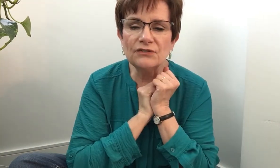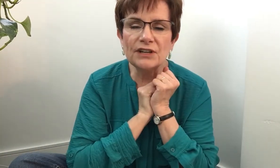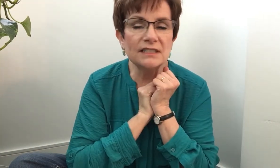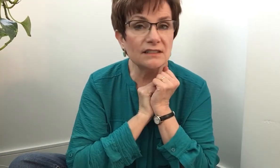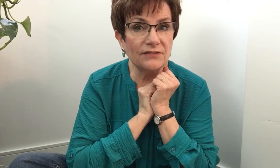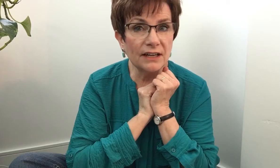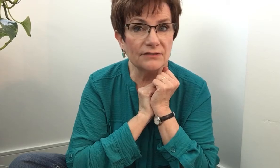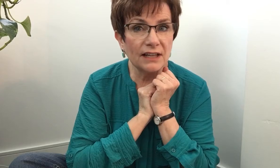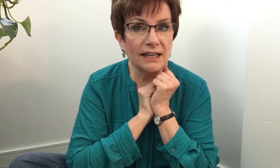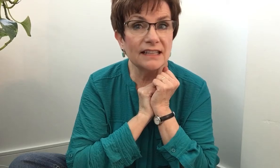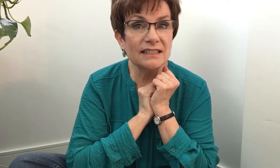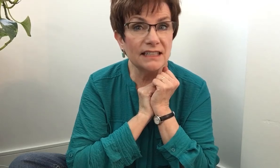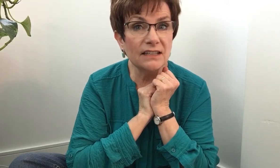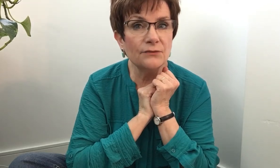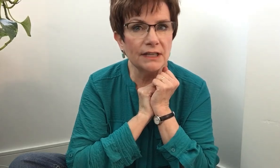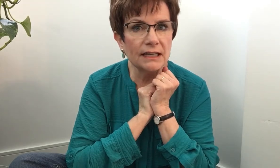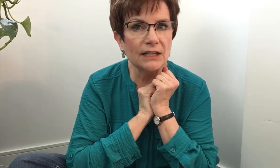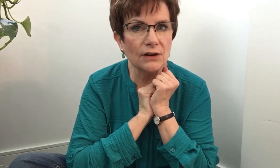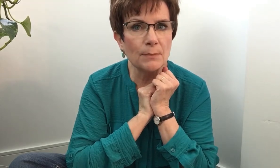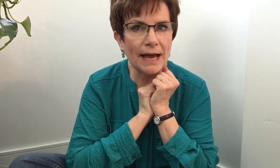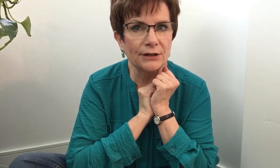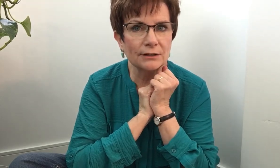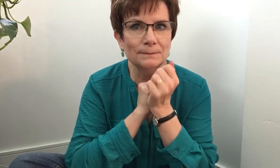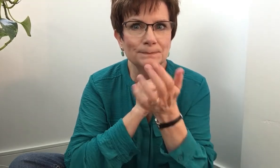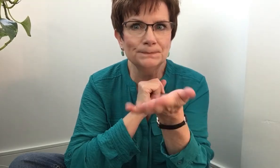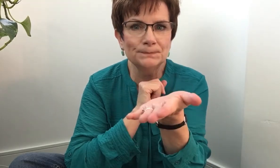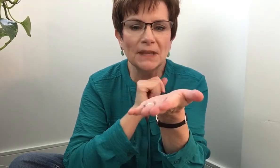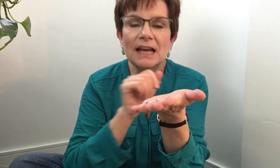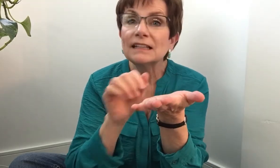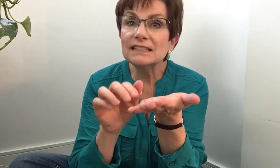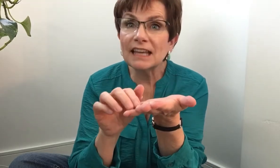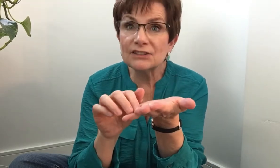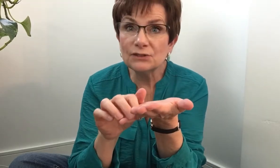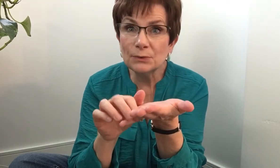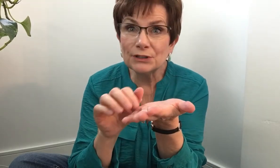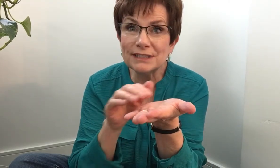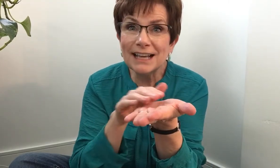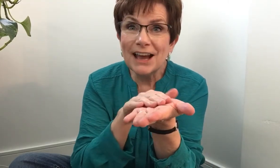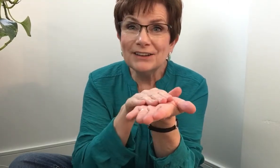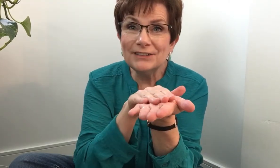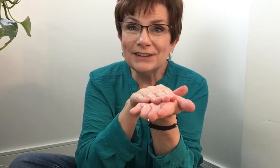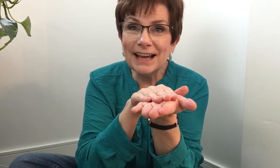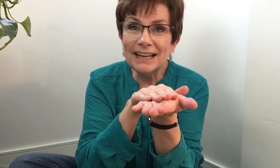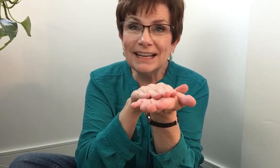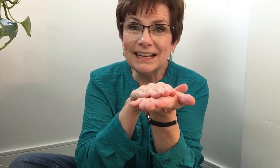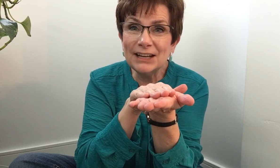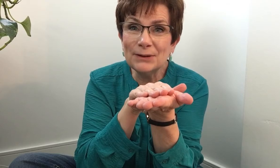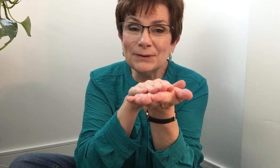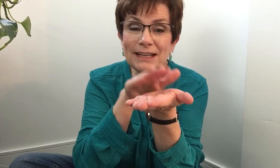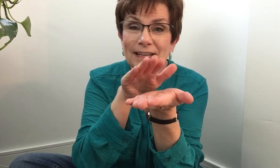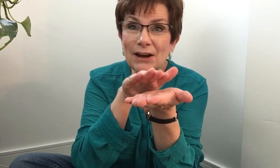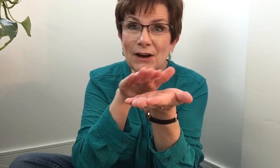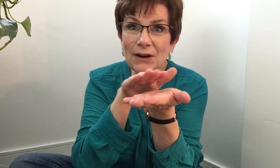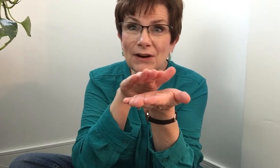phrases of Firefly and see if we can hear a pattern. Let's catch the words. Ready, here we go.